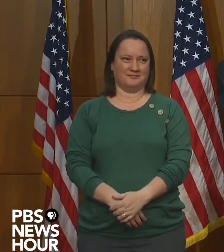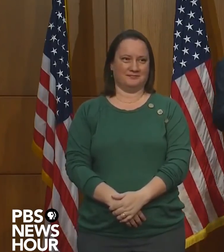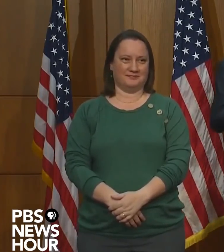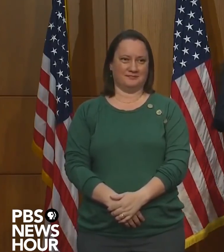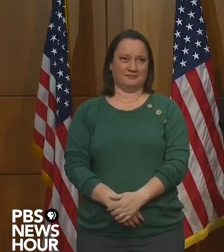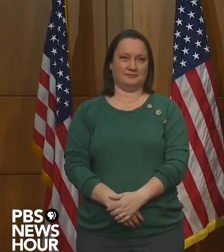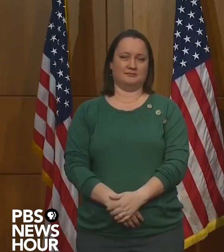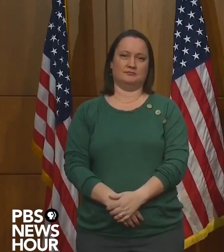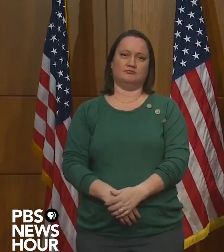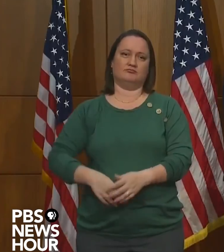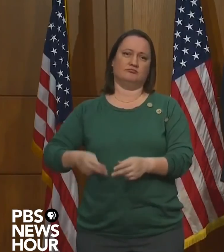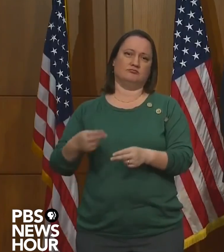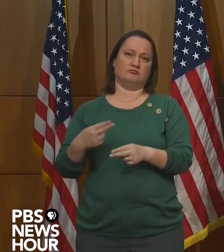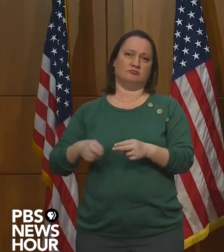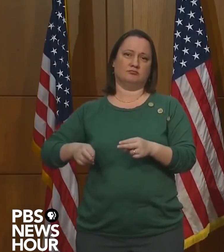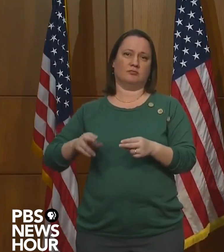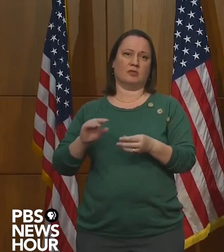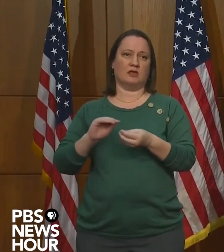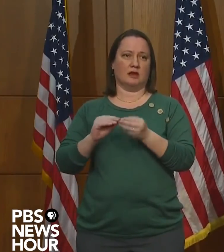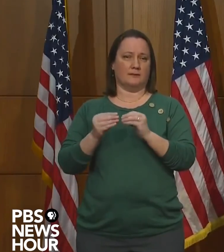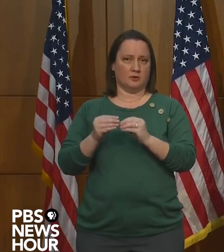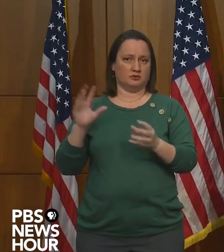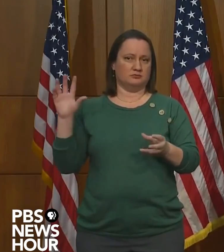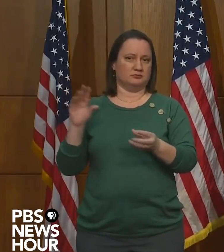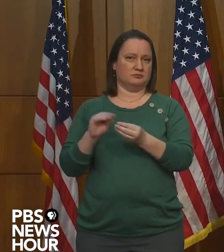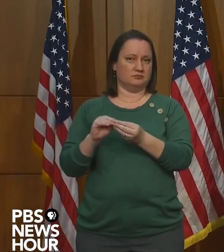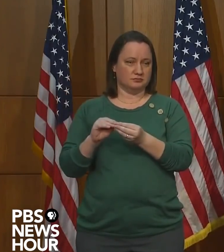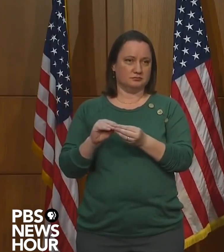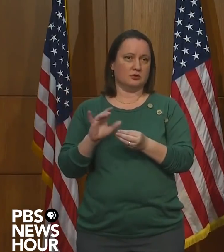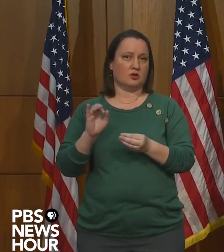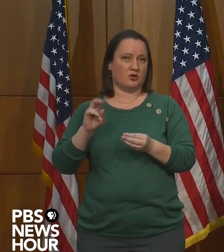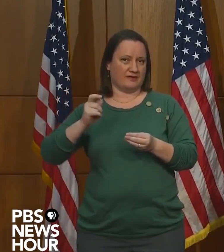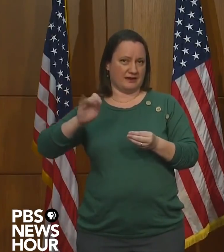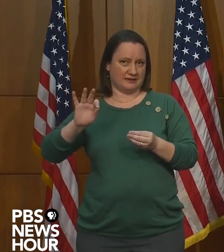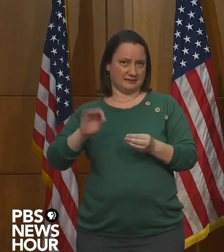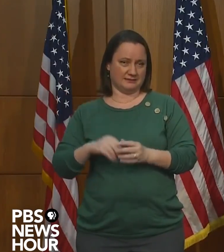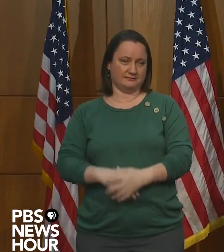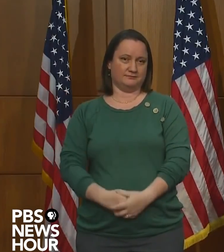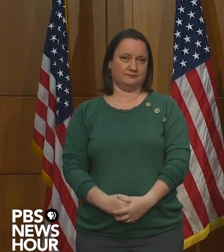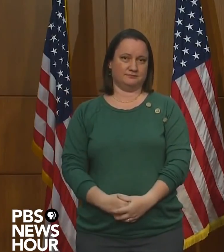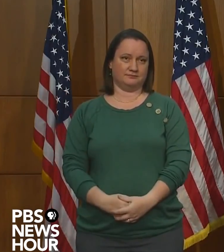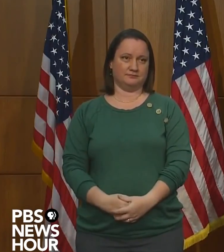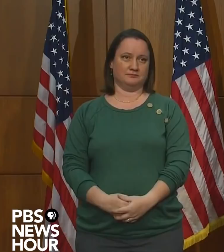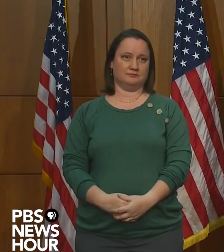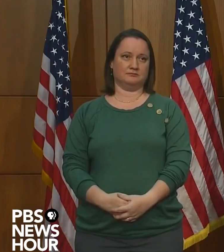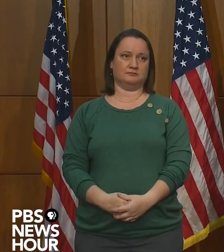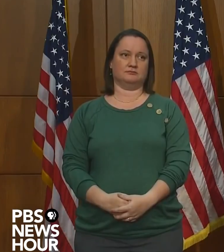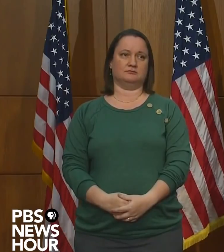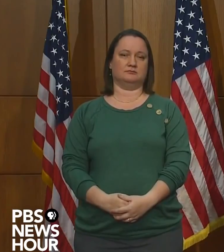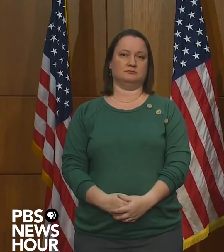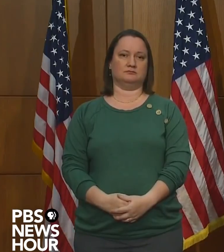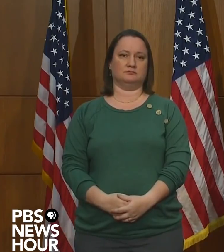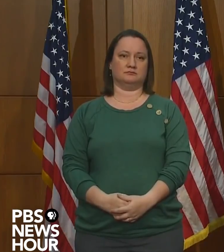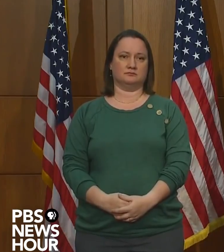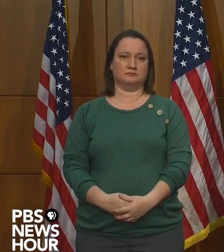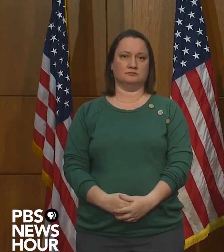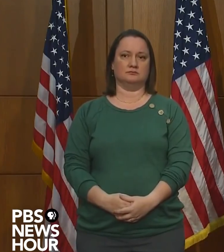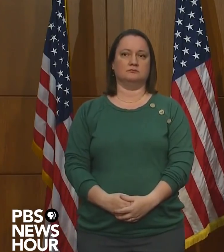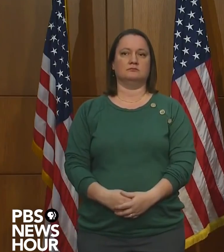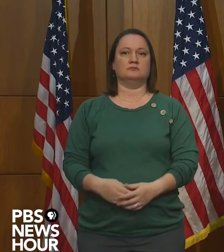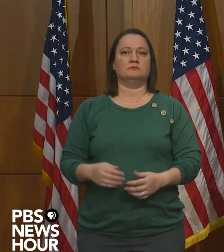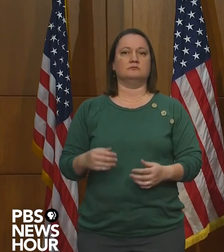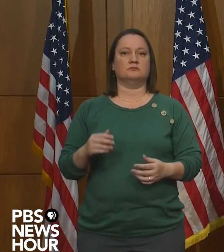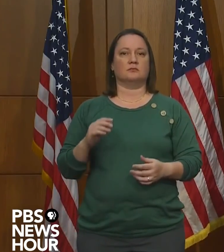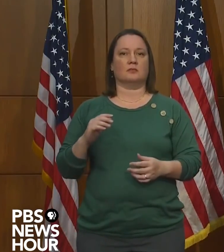So just quickly on the numbers for COVID-19 today. We currently in the